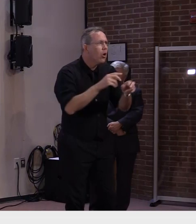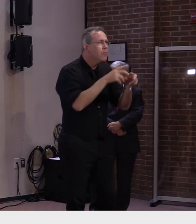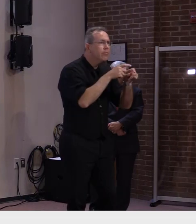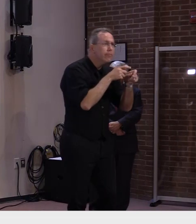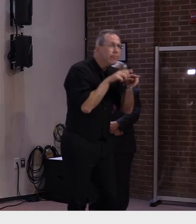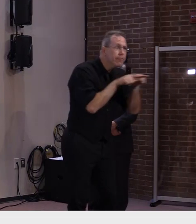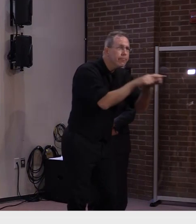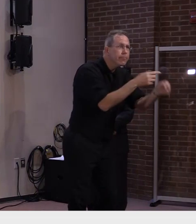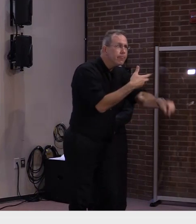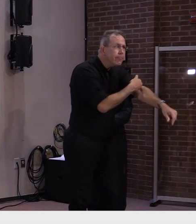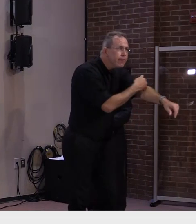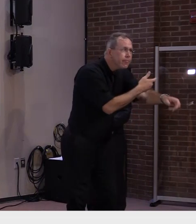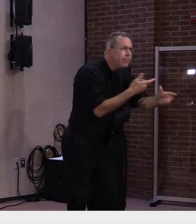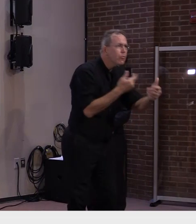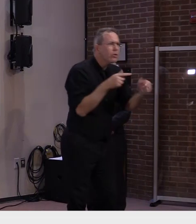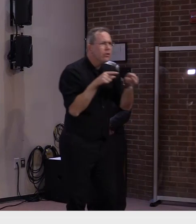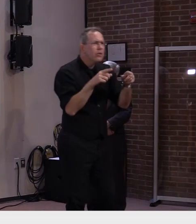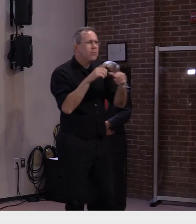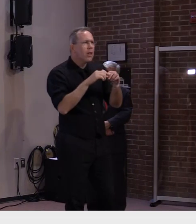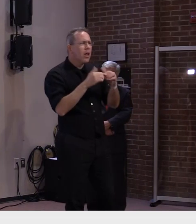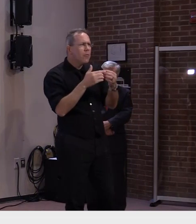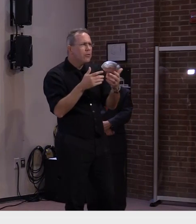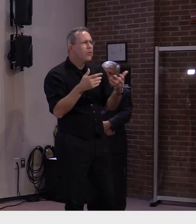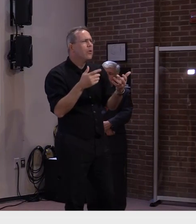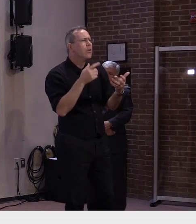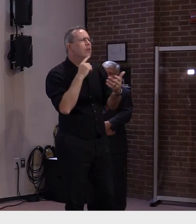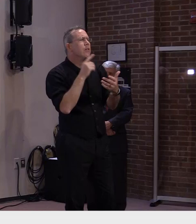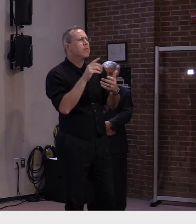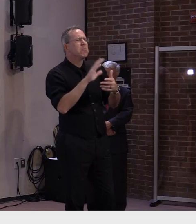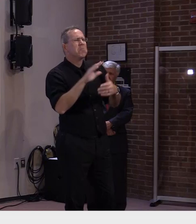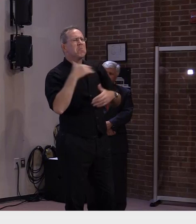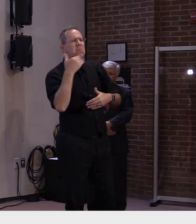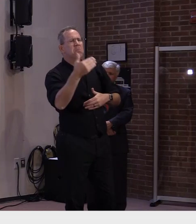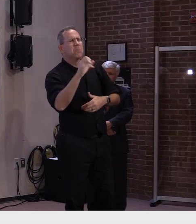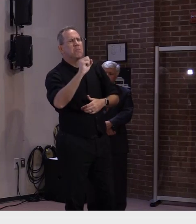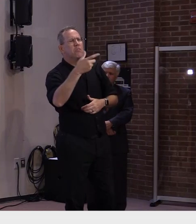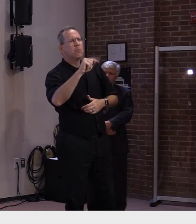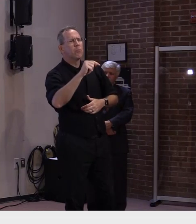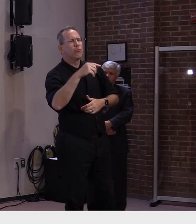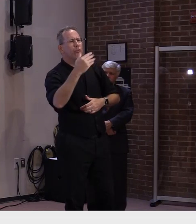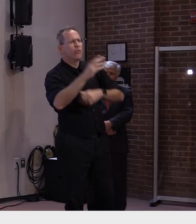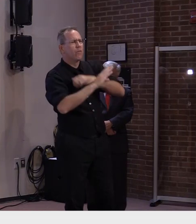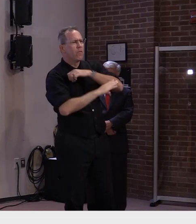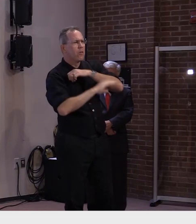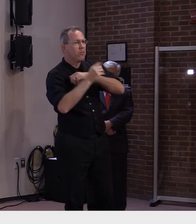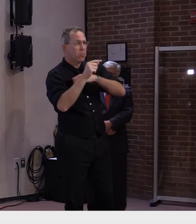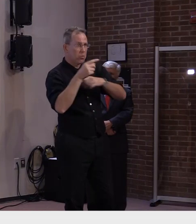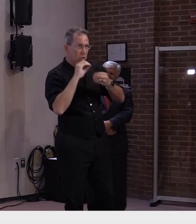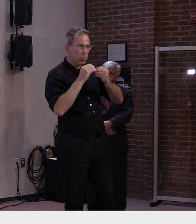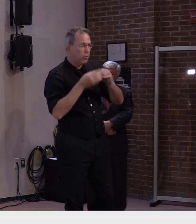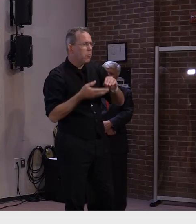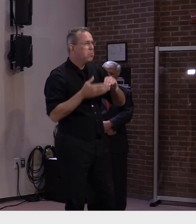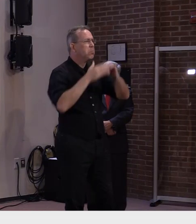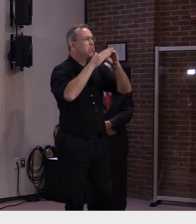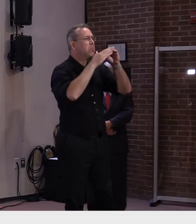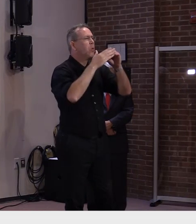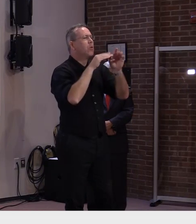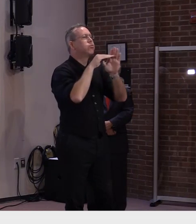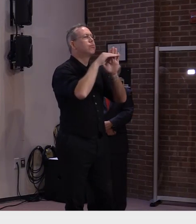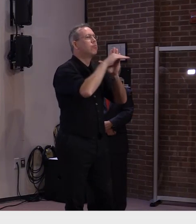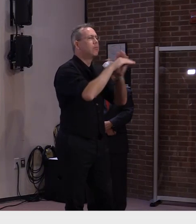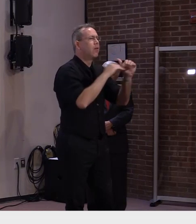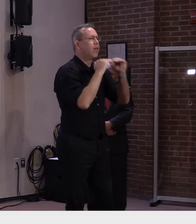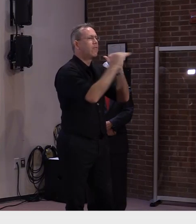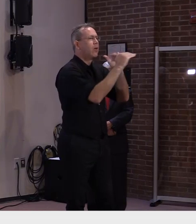know, early part of September when cases would be at their highest, whether that's nationally, regionally, or in Vermont. In terms of the quantity,